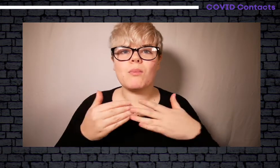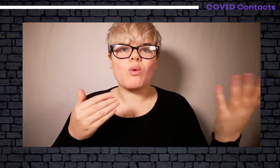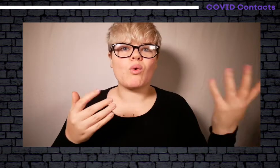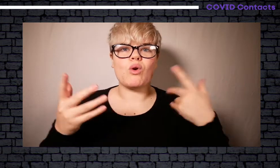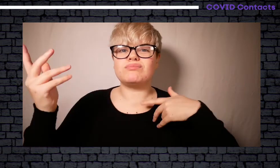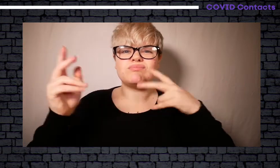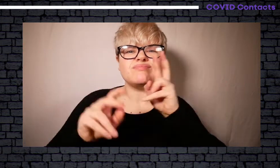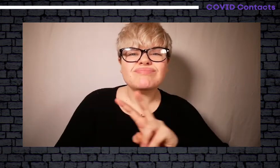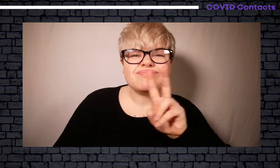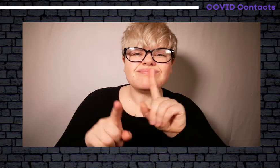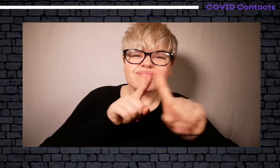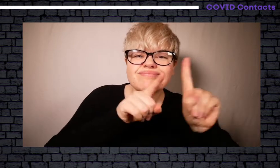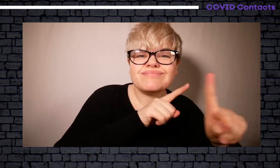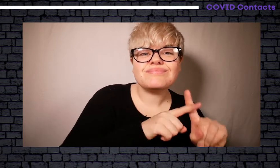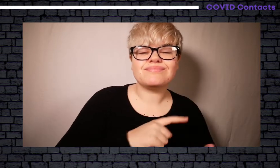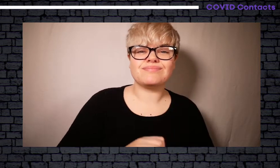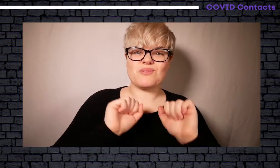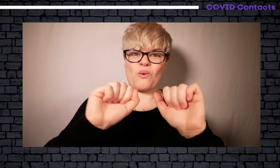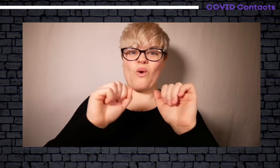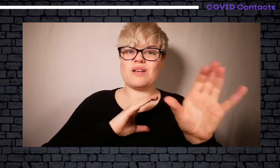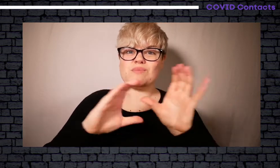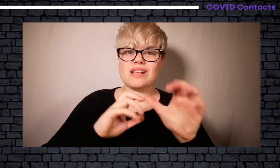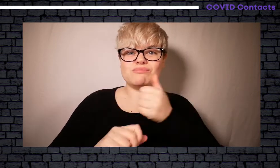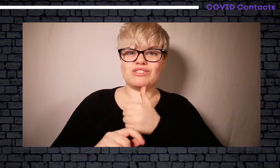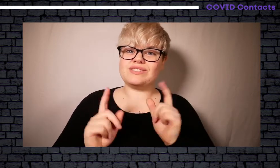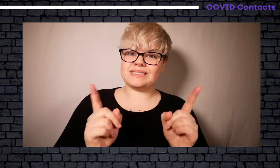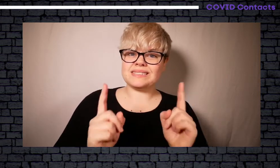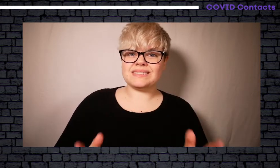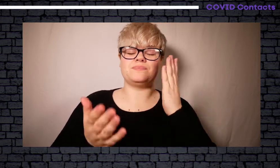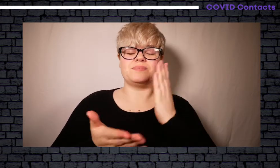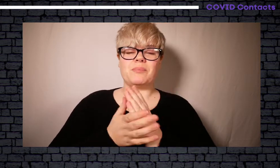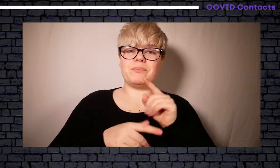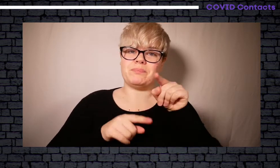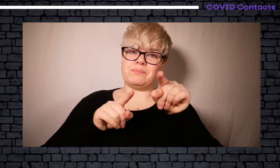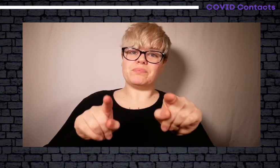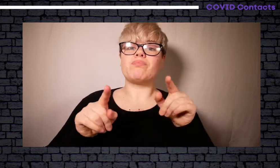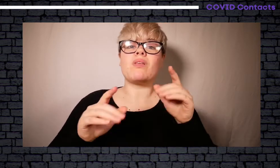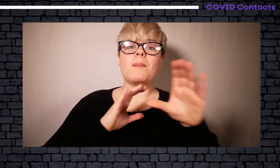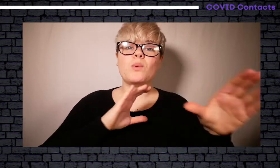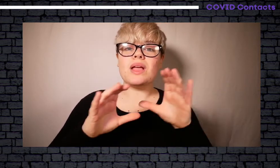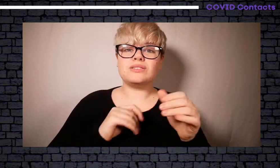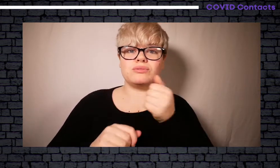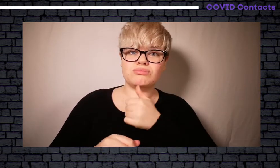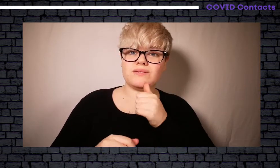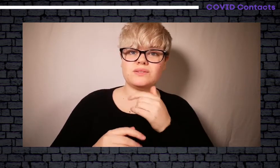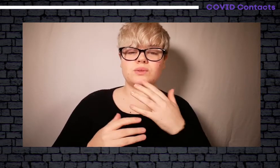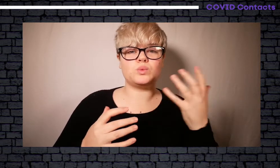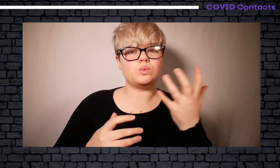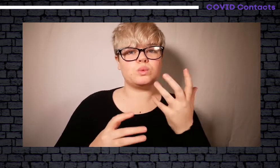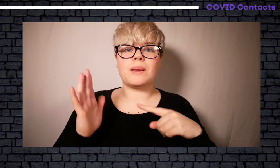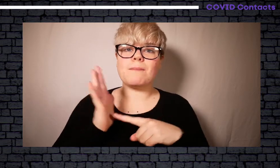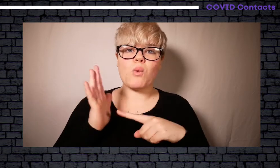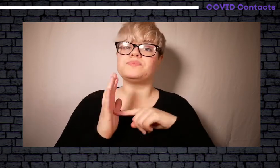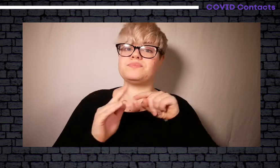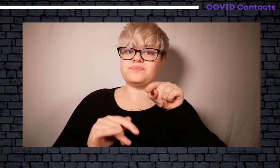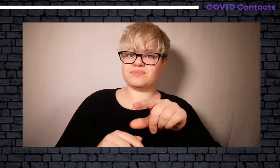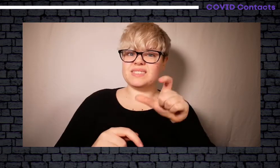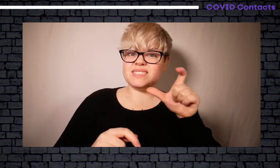where possible if it's BSL, subtitles or being able to lip read. It is your communication preference and your